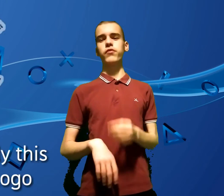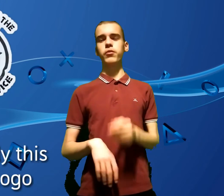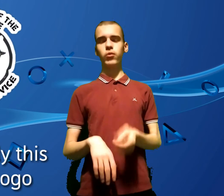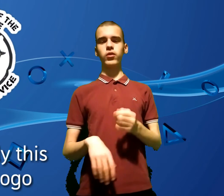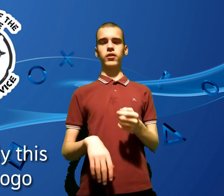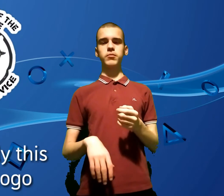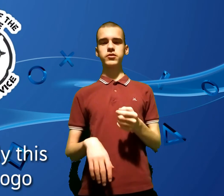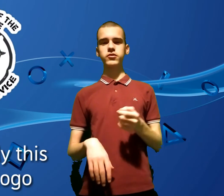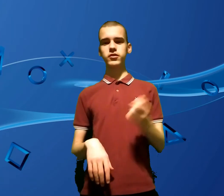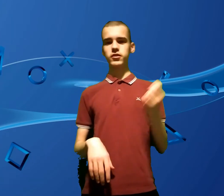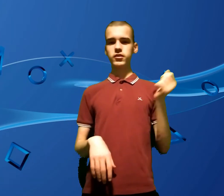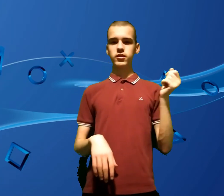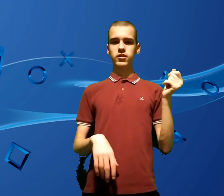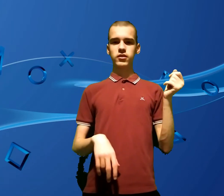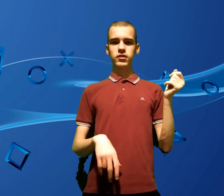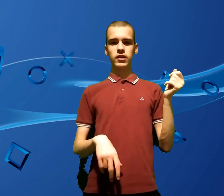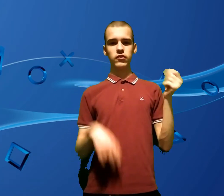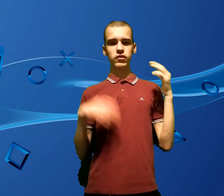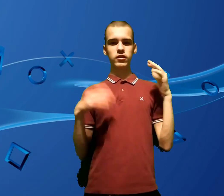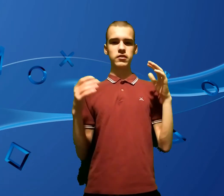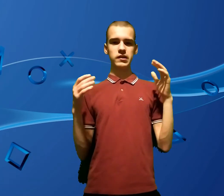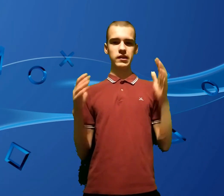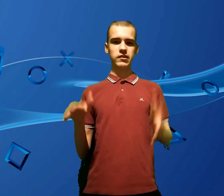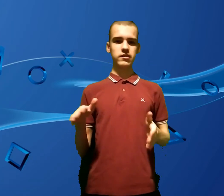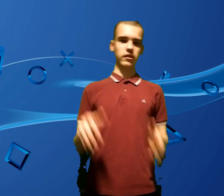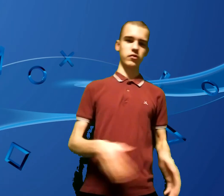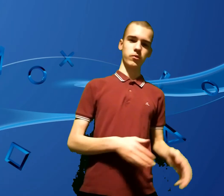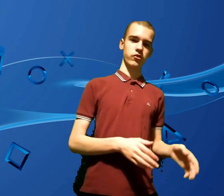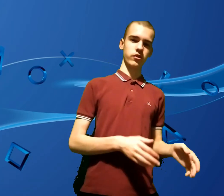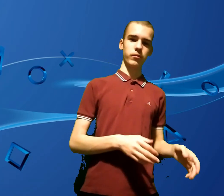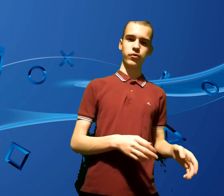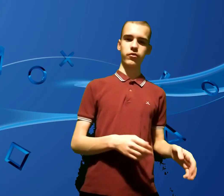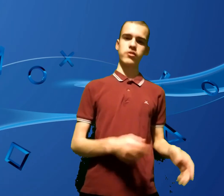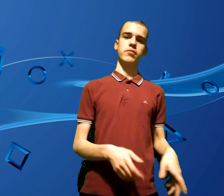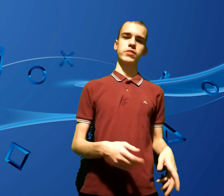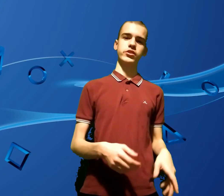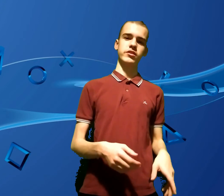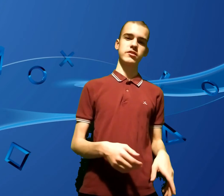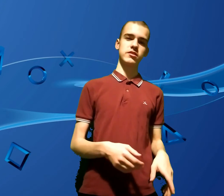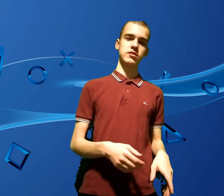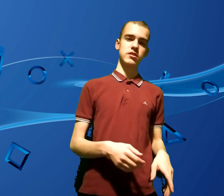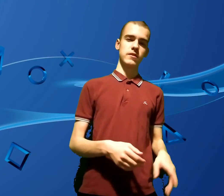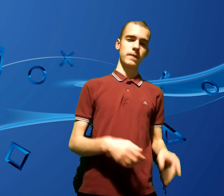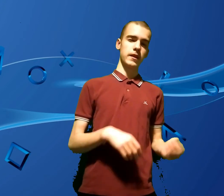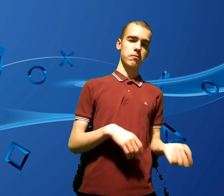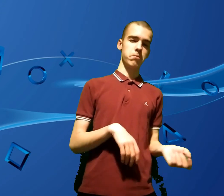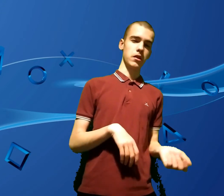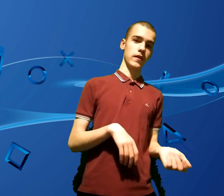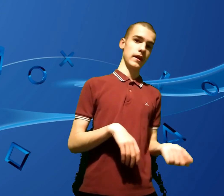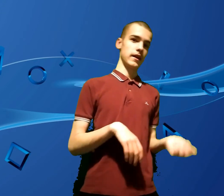of the Apocalypse. I started to kind of slide towards the end with doing certain missions, but then,